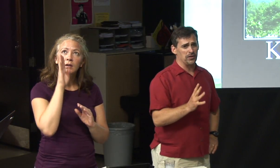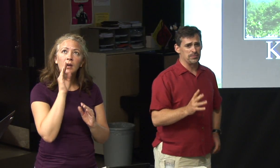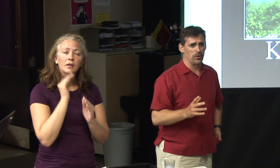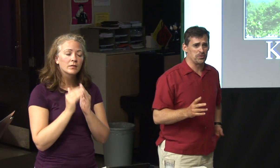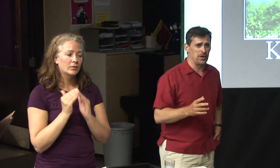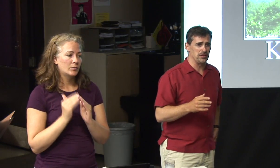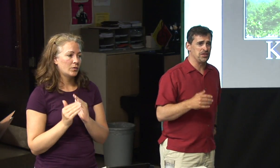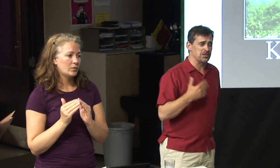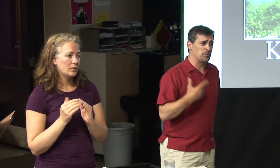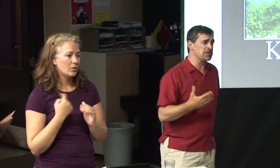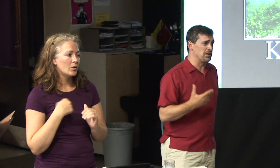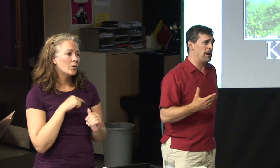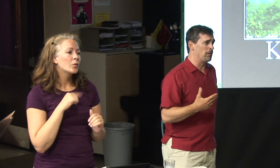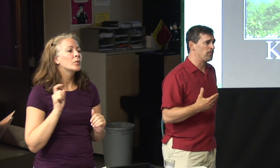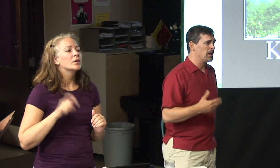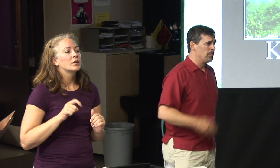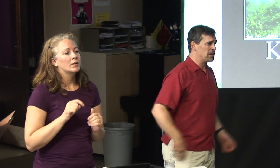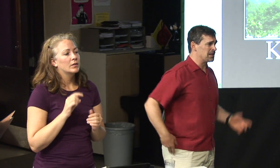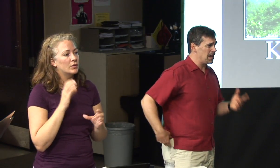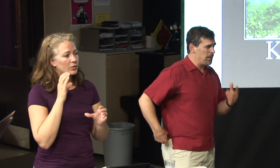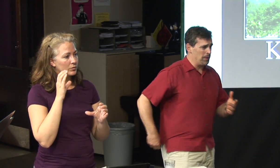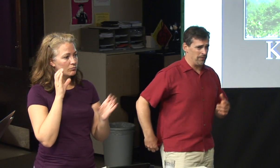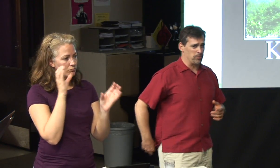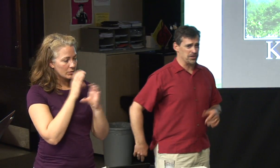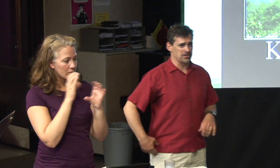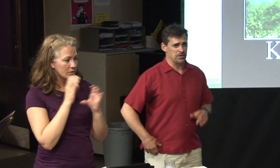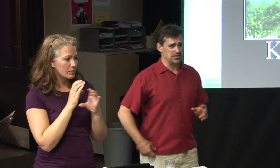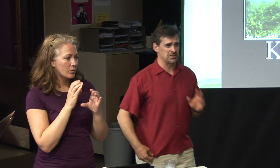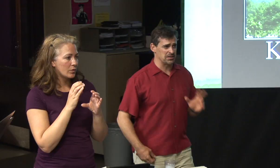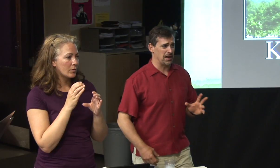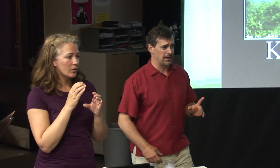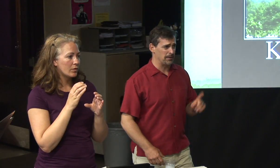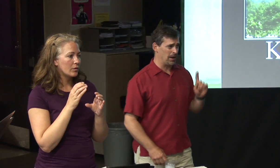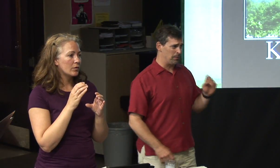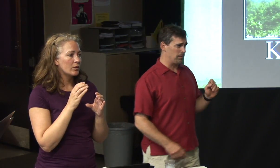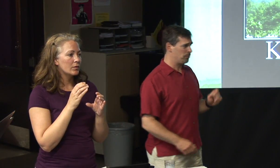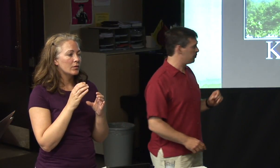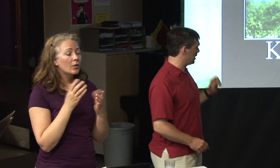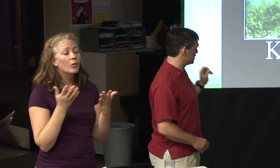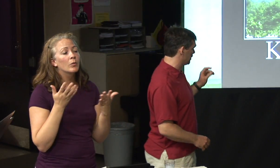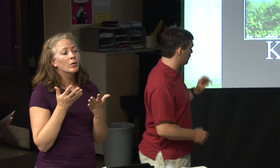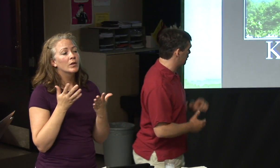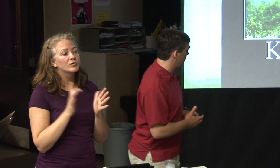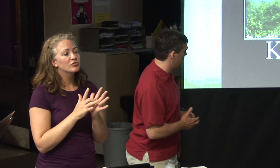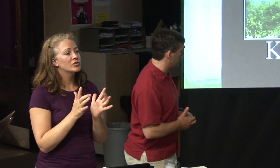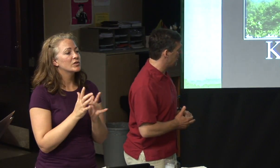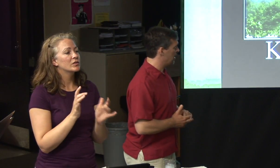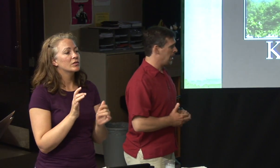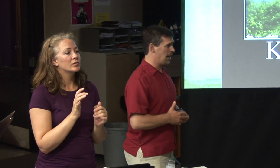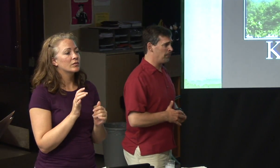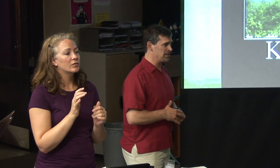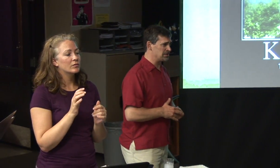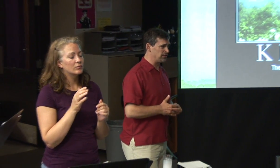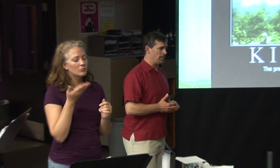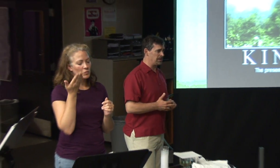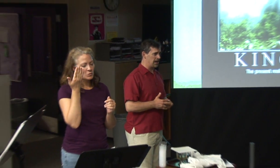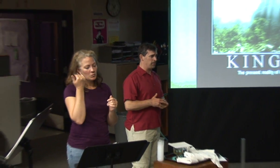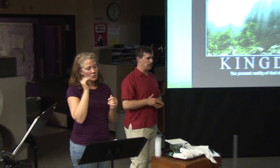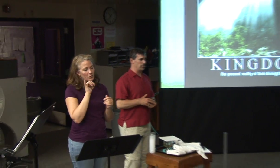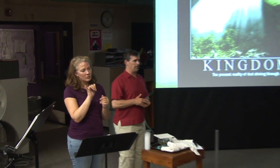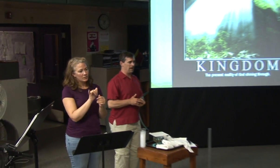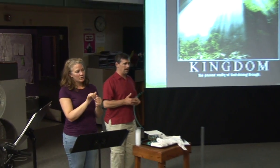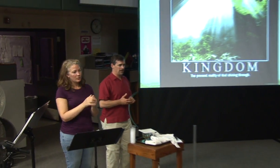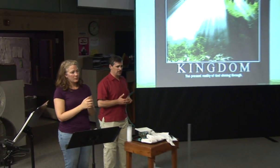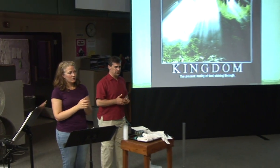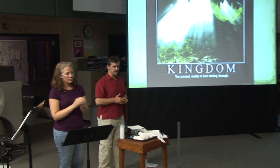And part of what we have to explore is what Jesus wasn't about. Because a lot of people have impressions of what Jesus is like. And I'm going to tell you a little bit here. This is from a